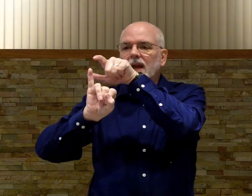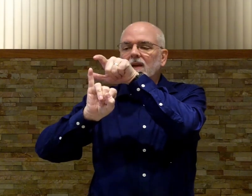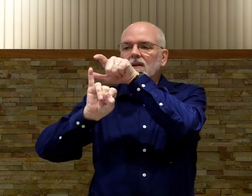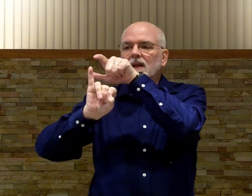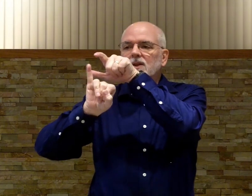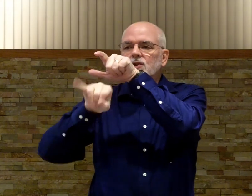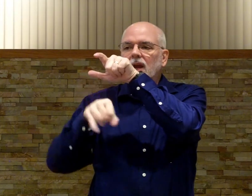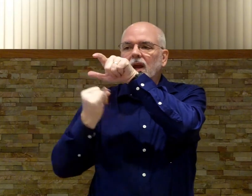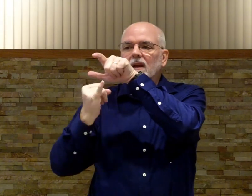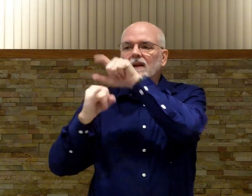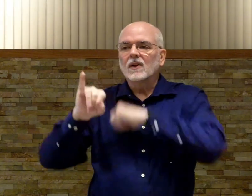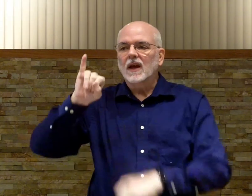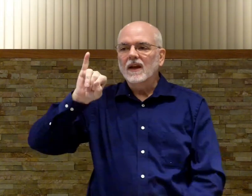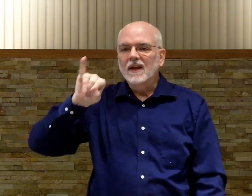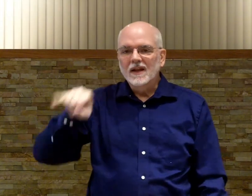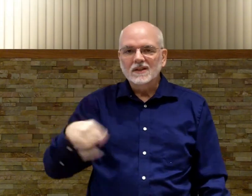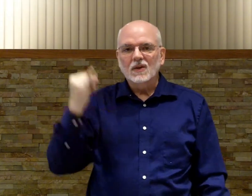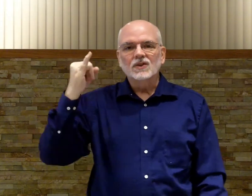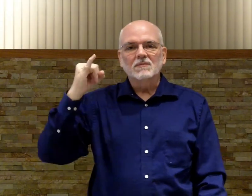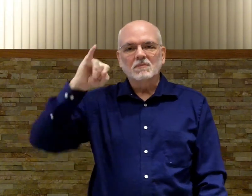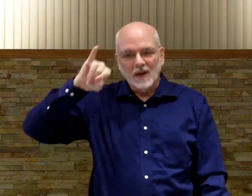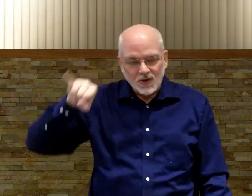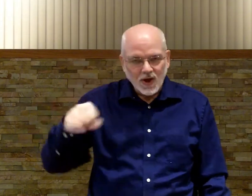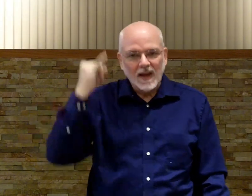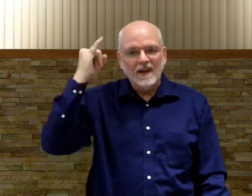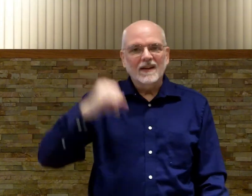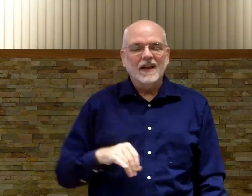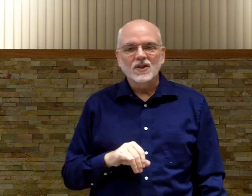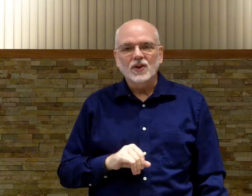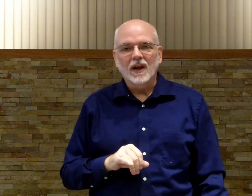tail is a J. Okay? So just putting a J. That's a J.